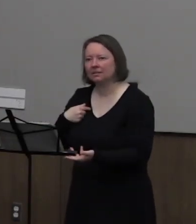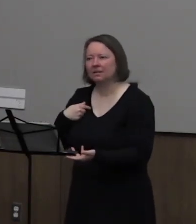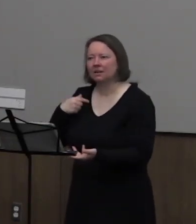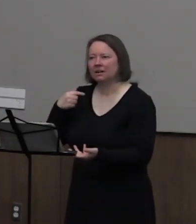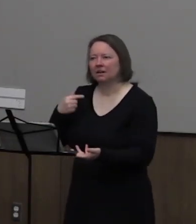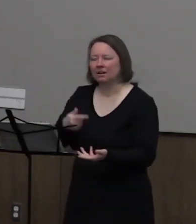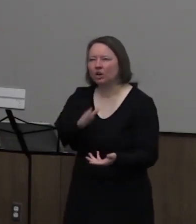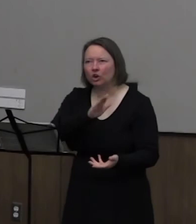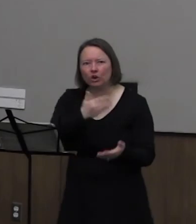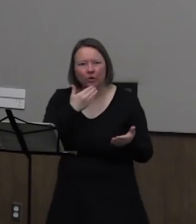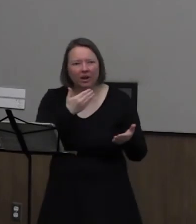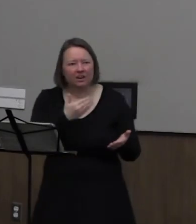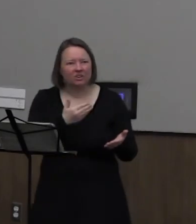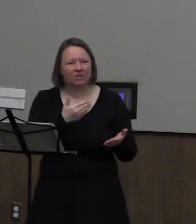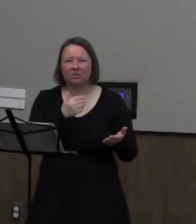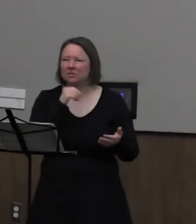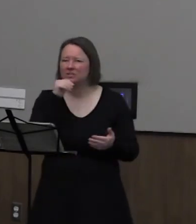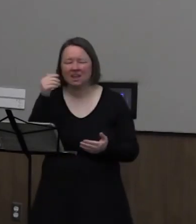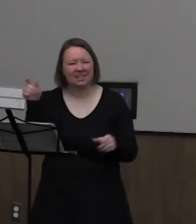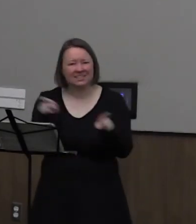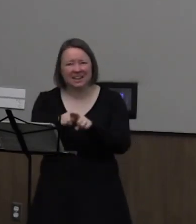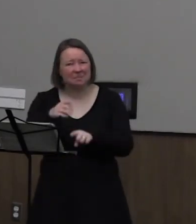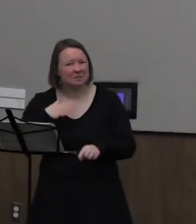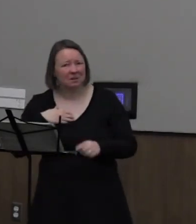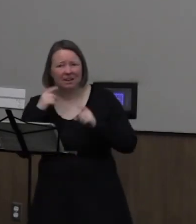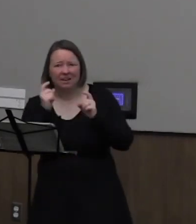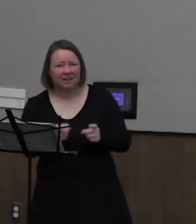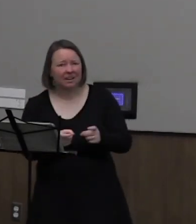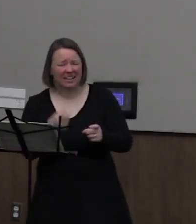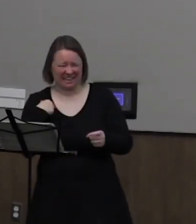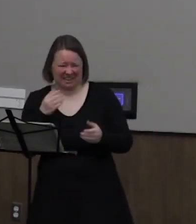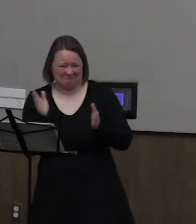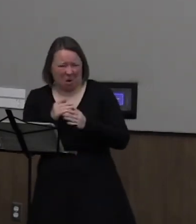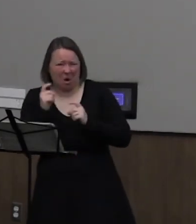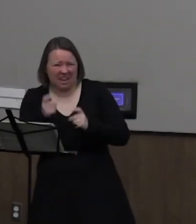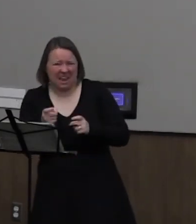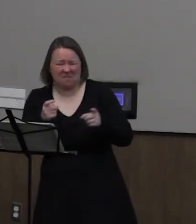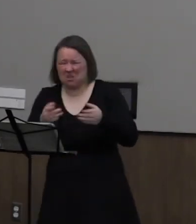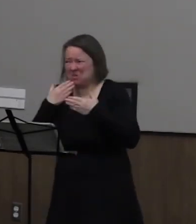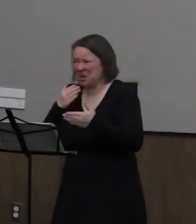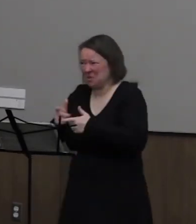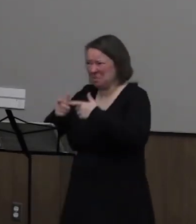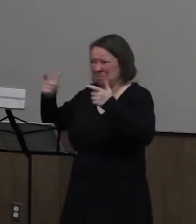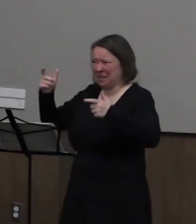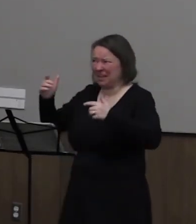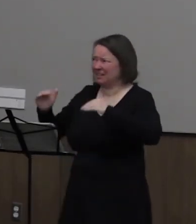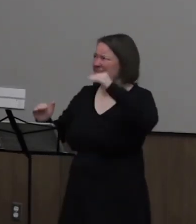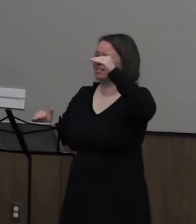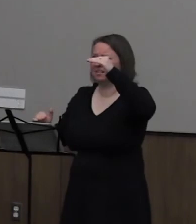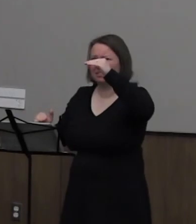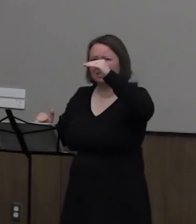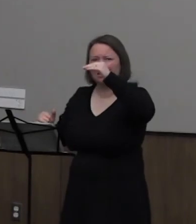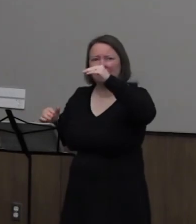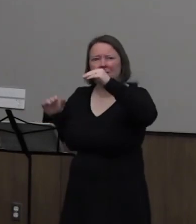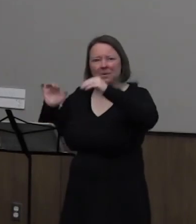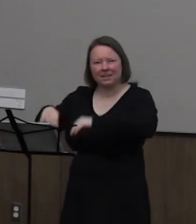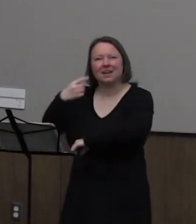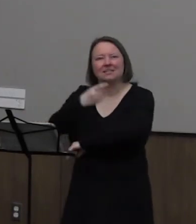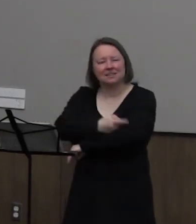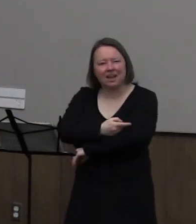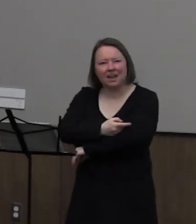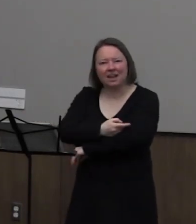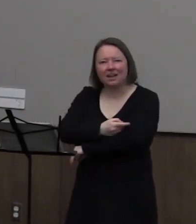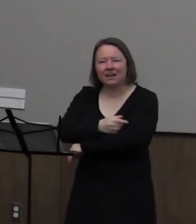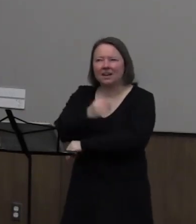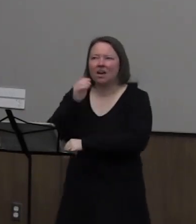disproportionate for what I considered the smallest gesture on my part. But I suppose on that day, no gesture or kindness